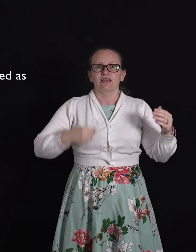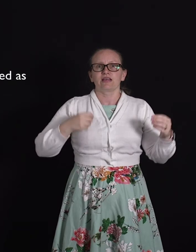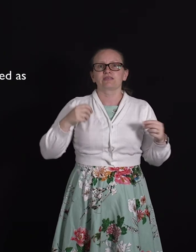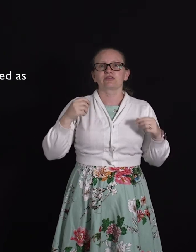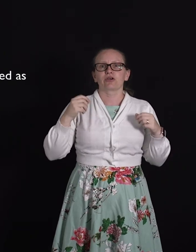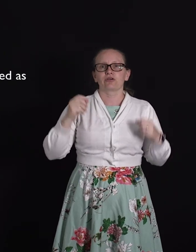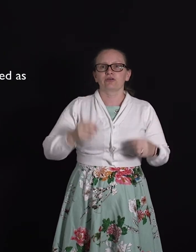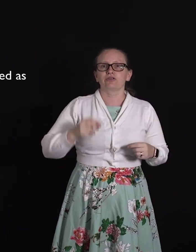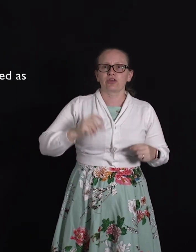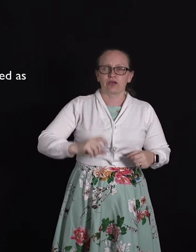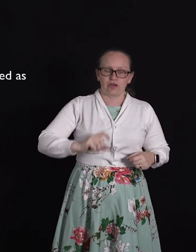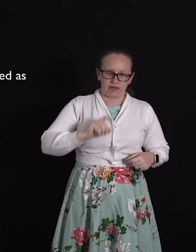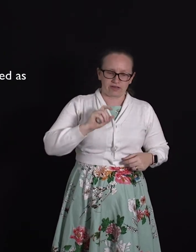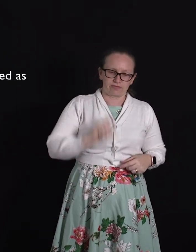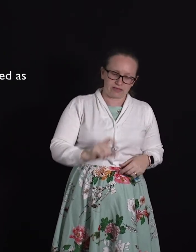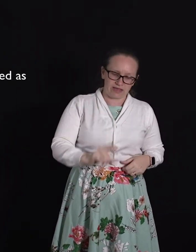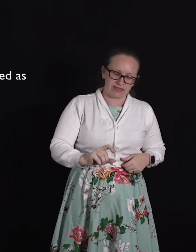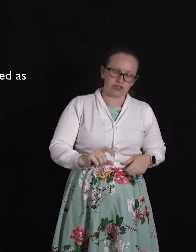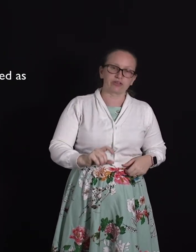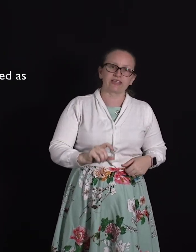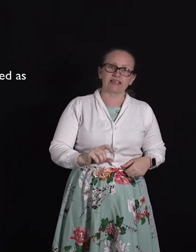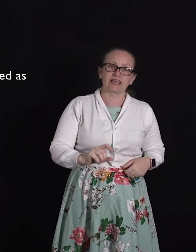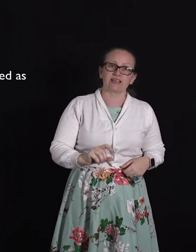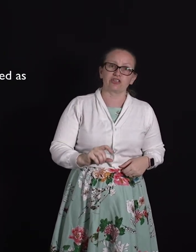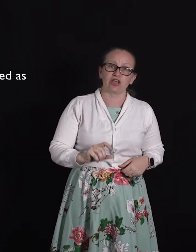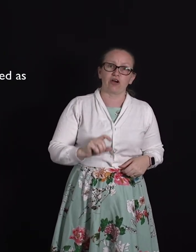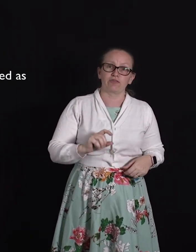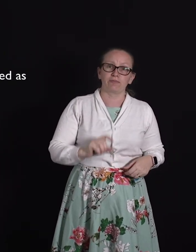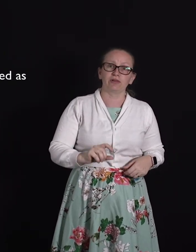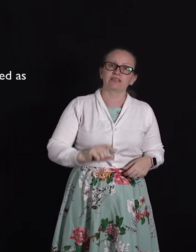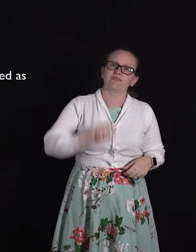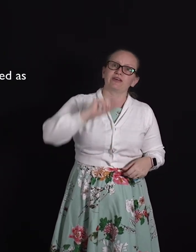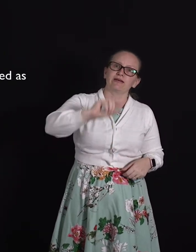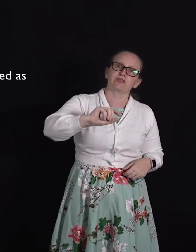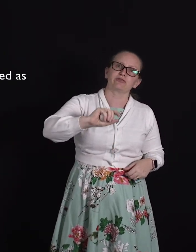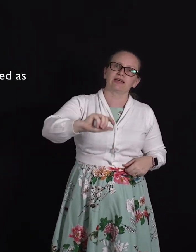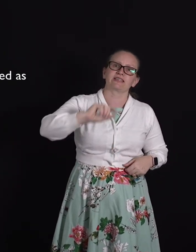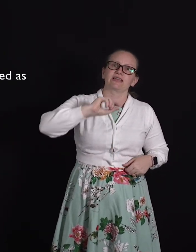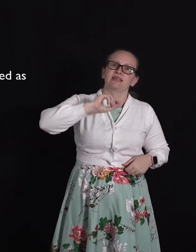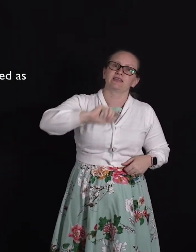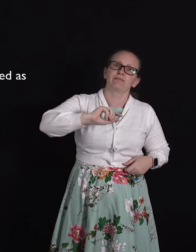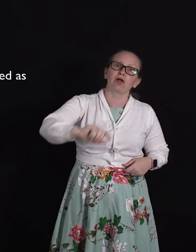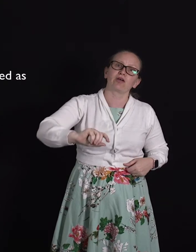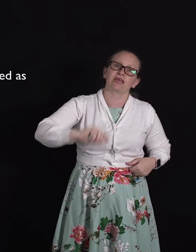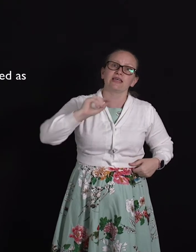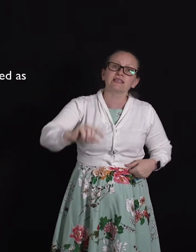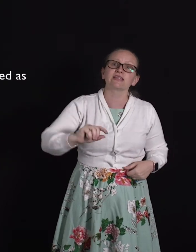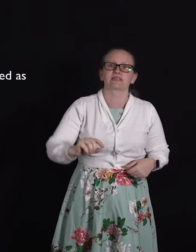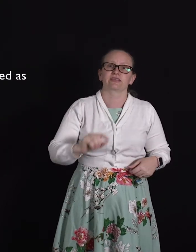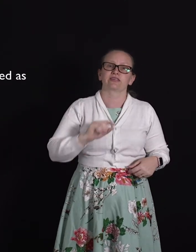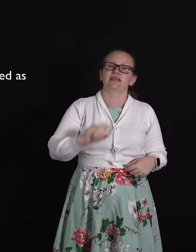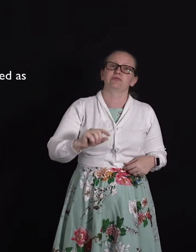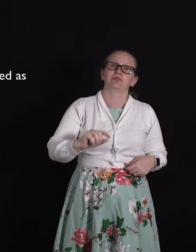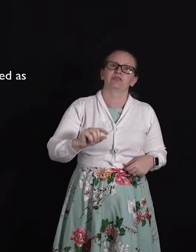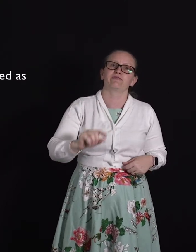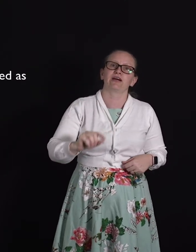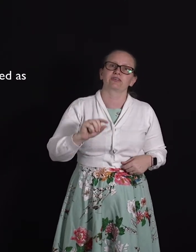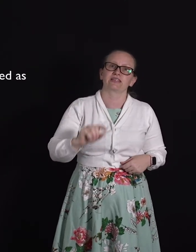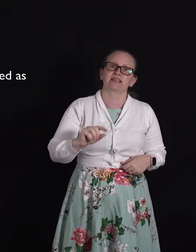So the initial kinetic energy of the bullet if it comes to rest in the block isn't equal to the final kinetic